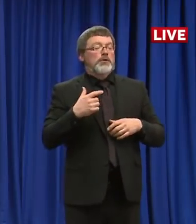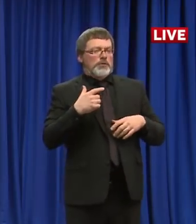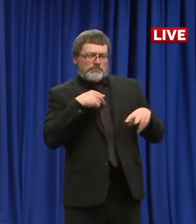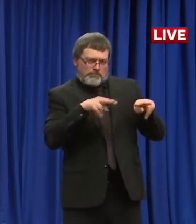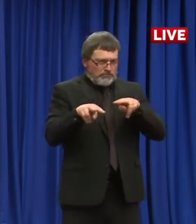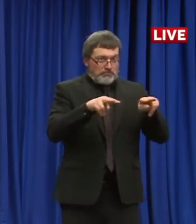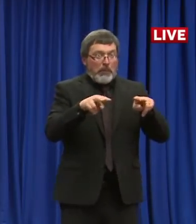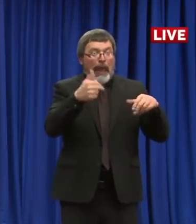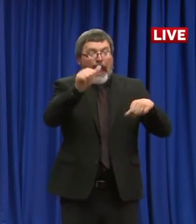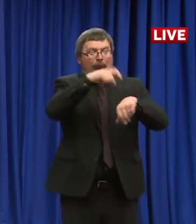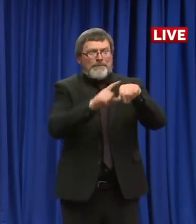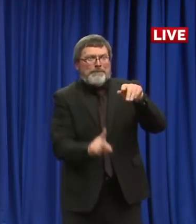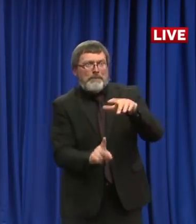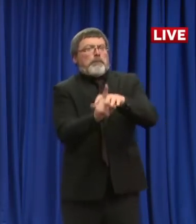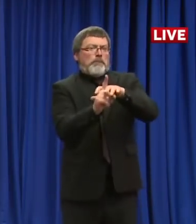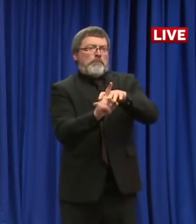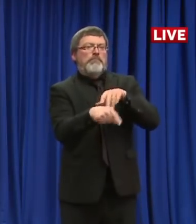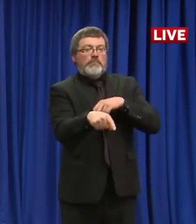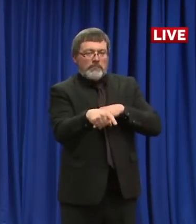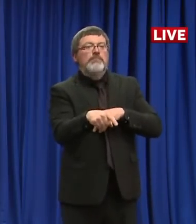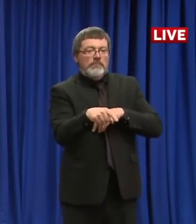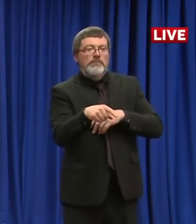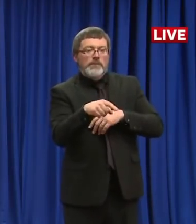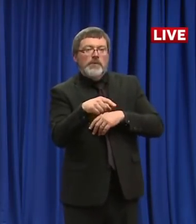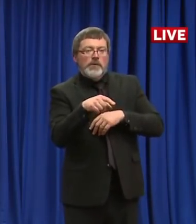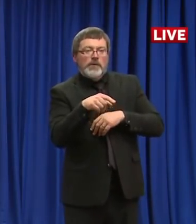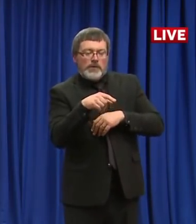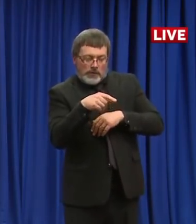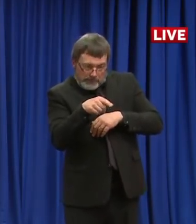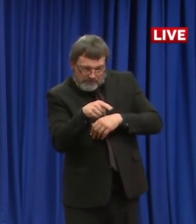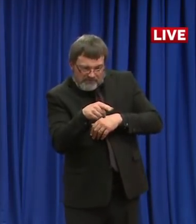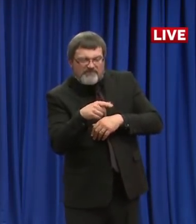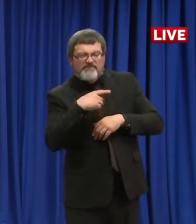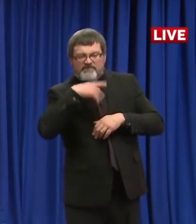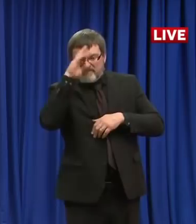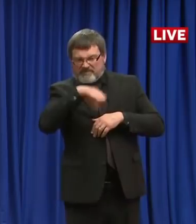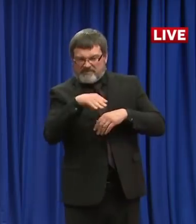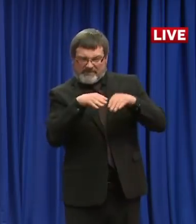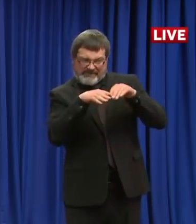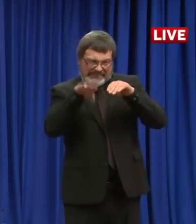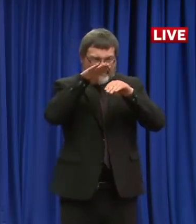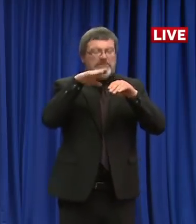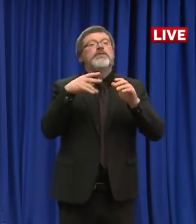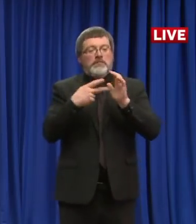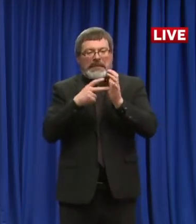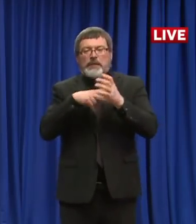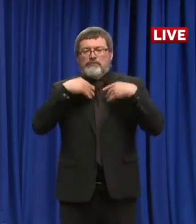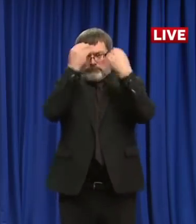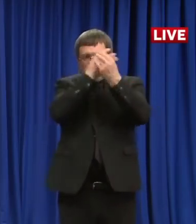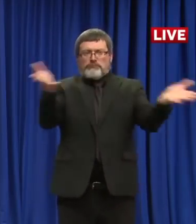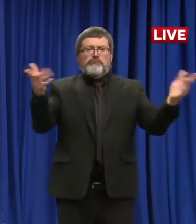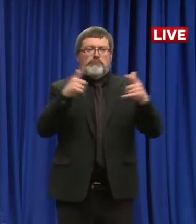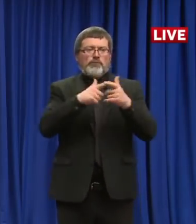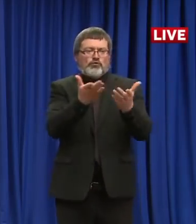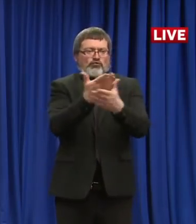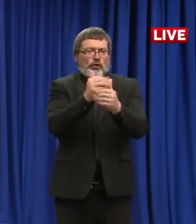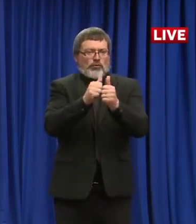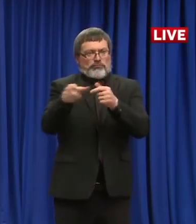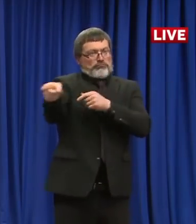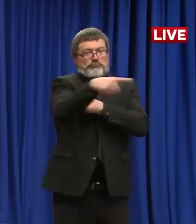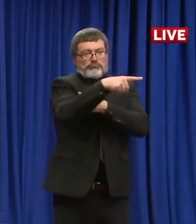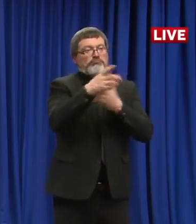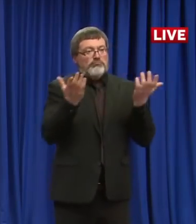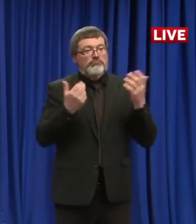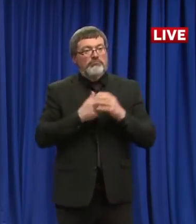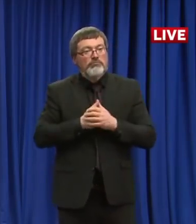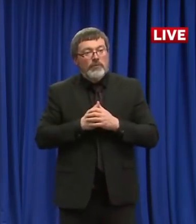needs to come out and, um, talk about what's going on in their, in their facility publicly. The first step we do, and we've, we've done this with, uh, the facilities